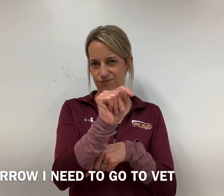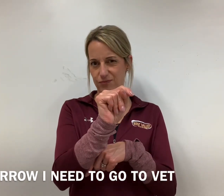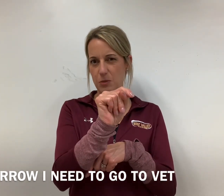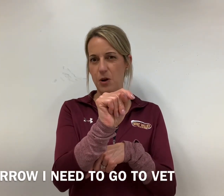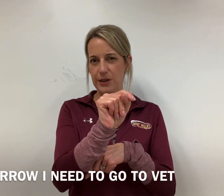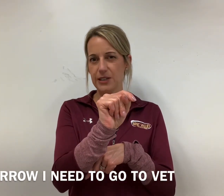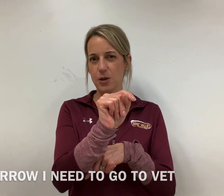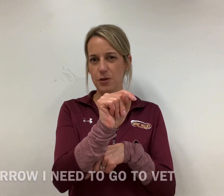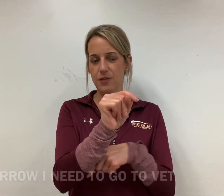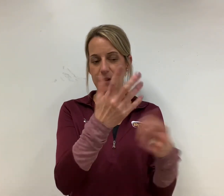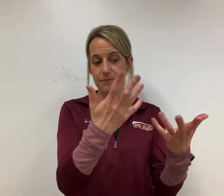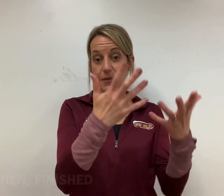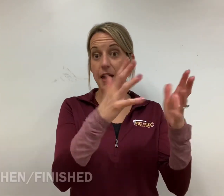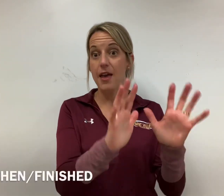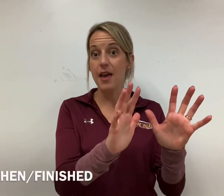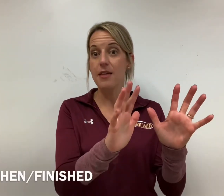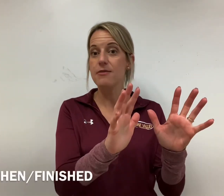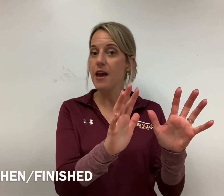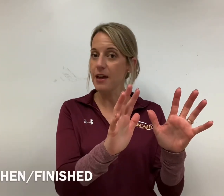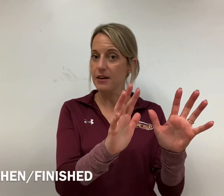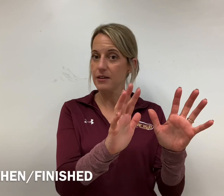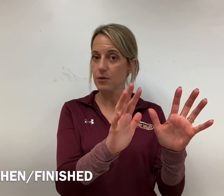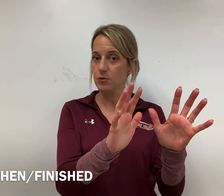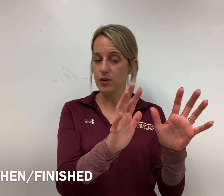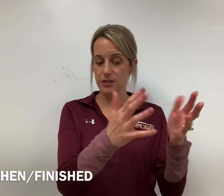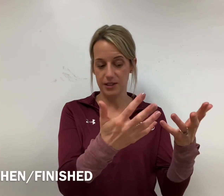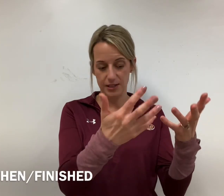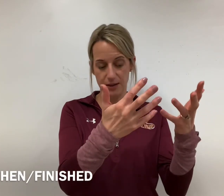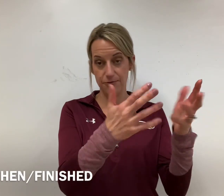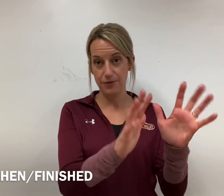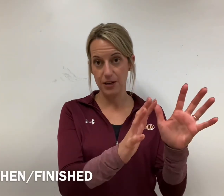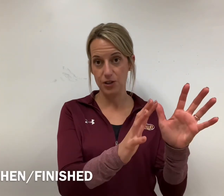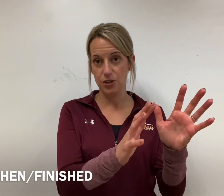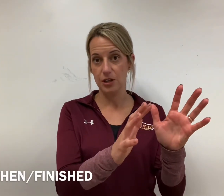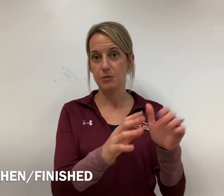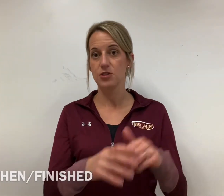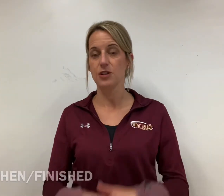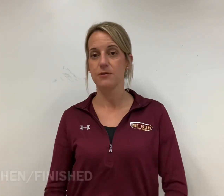tomorrow I need to go to the vet and then I would voice because I sign finish and then I'm going to shift